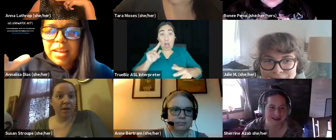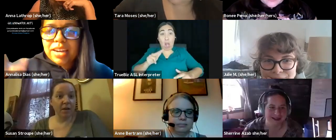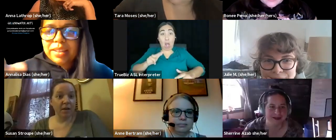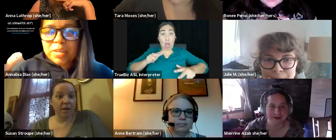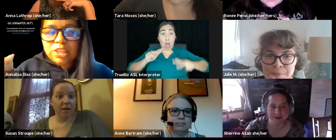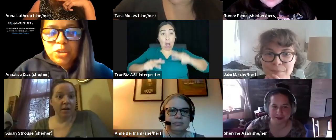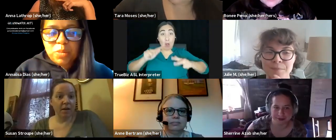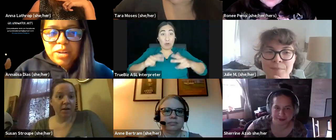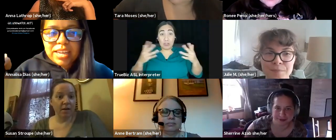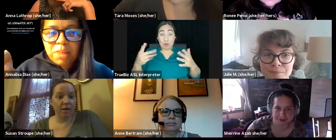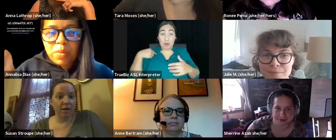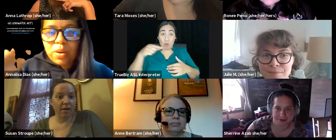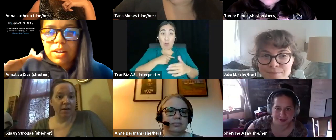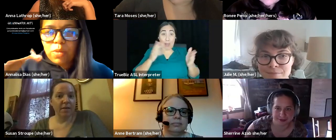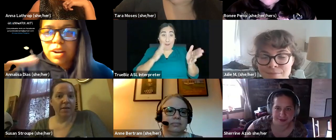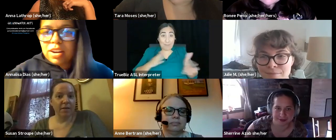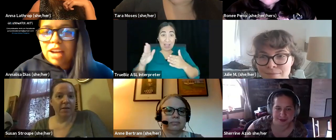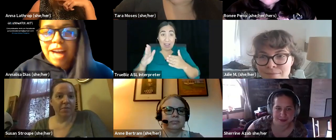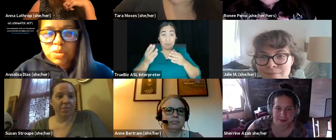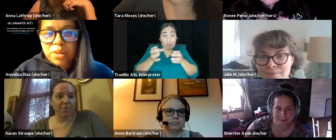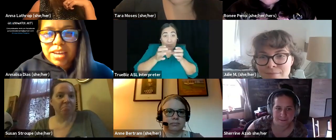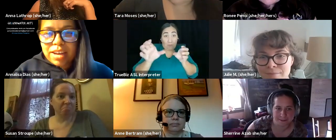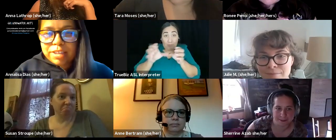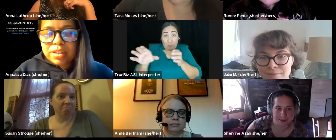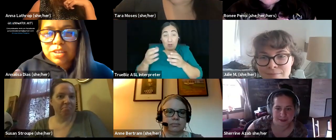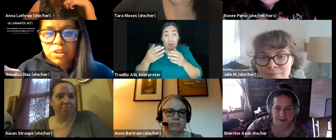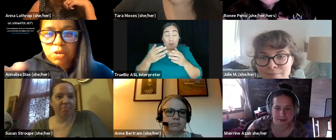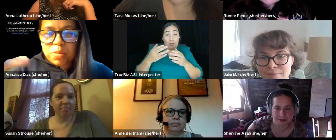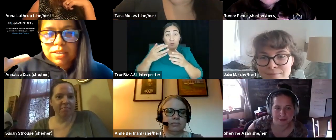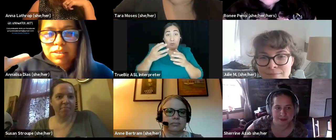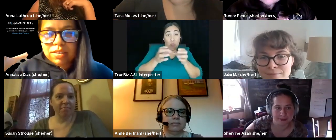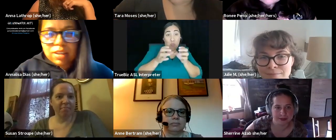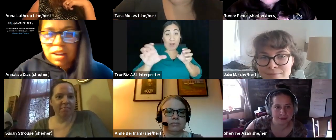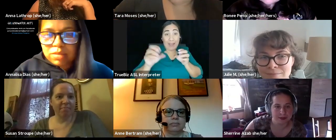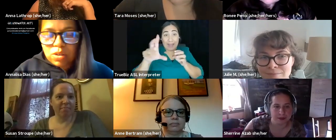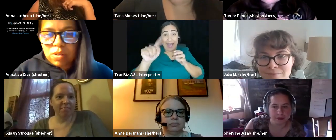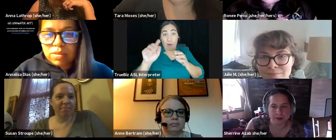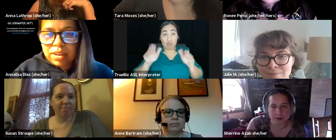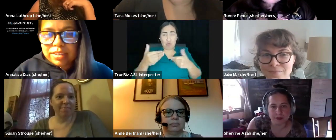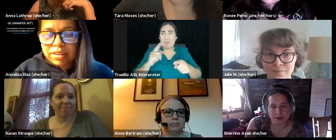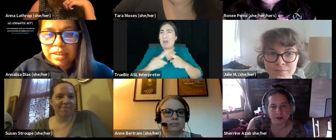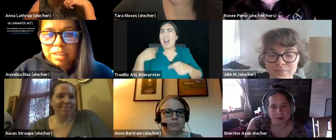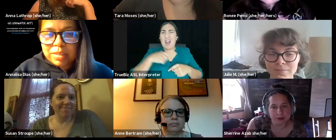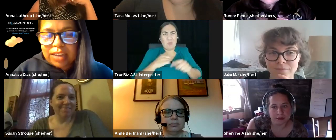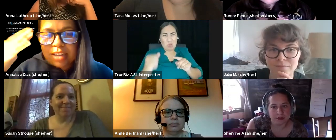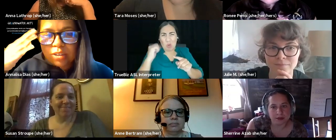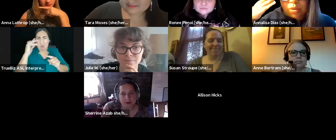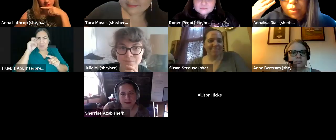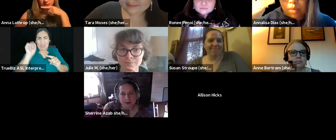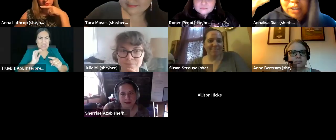a little bit to do a breakout, but we're, we're going to not do breakouts because our group is, you know, is a little intimate today. So we might just